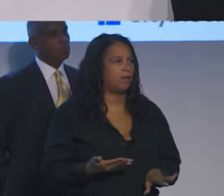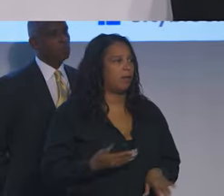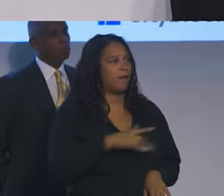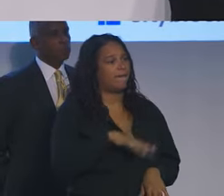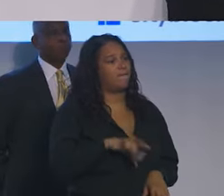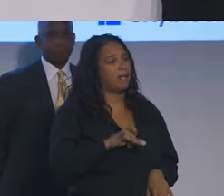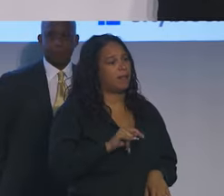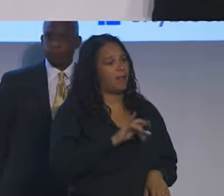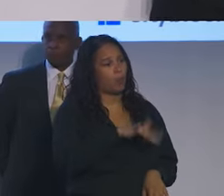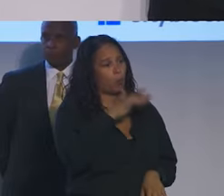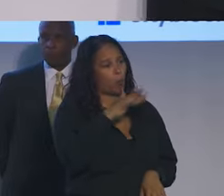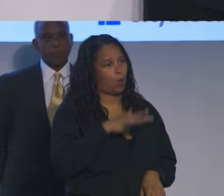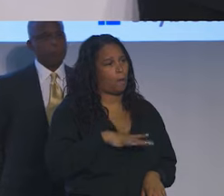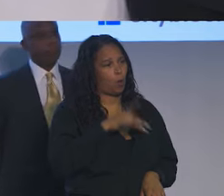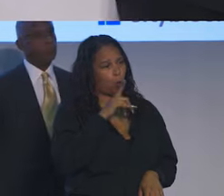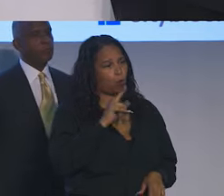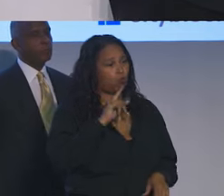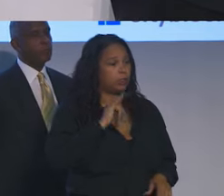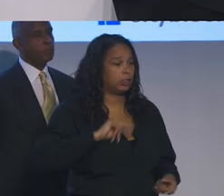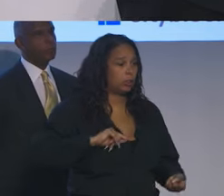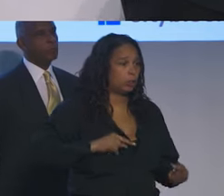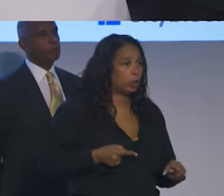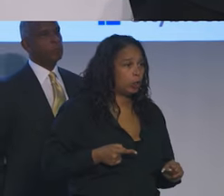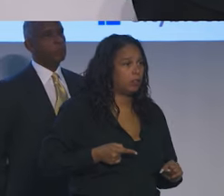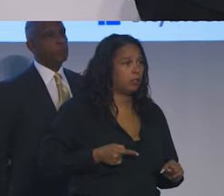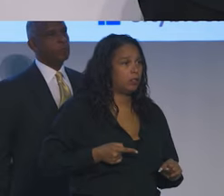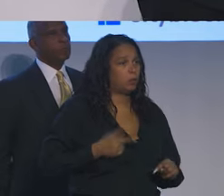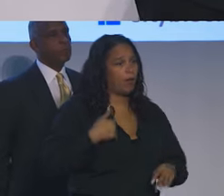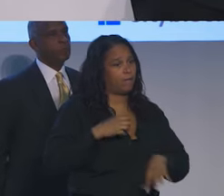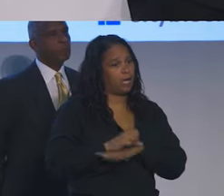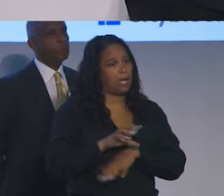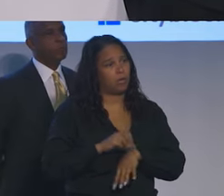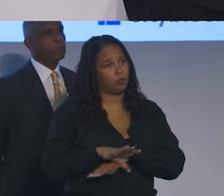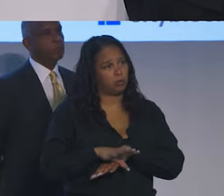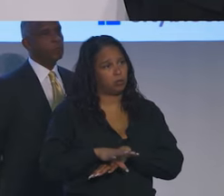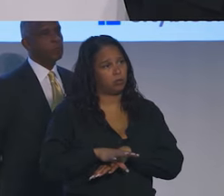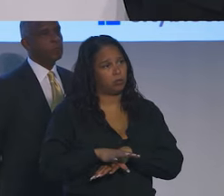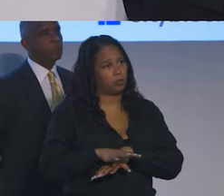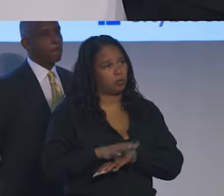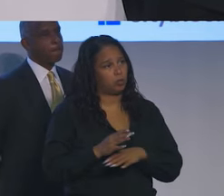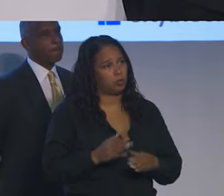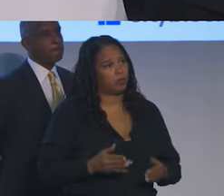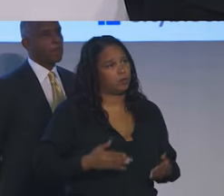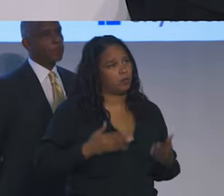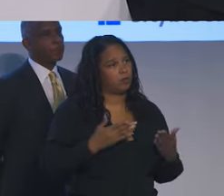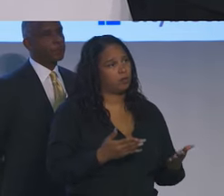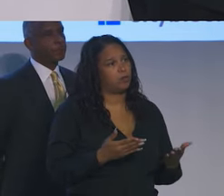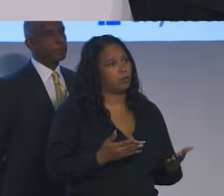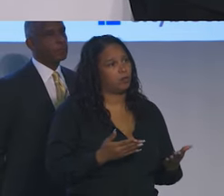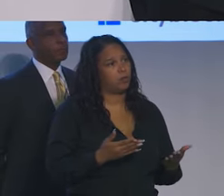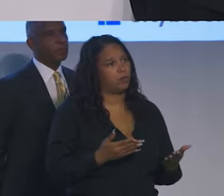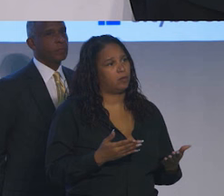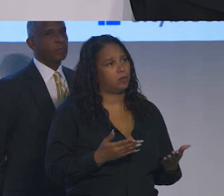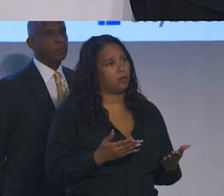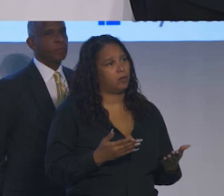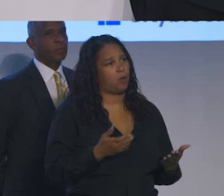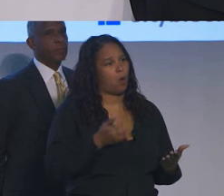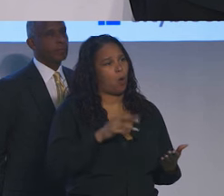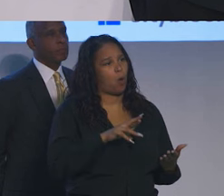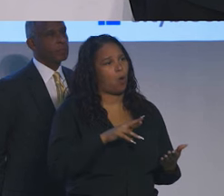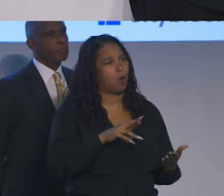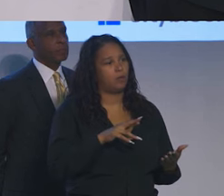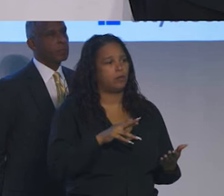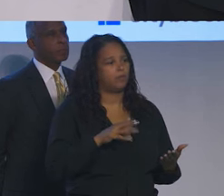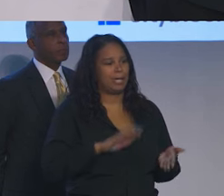severe preeclampsia, women with, you know, dead fetuses who couldn't terminate